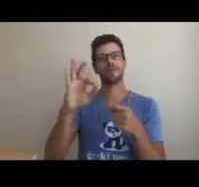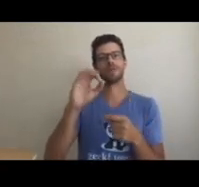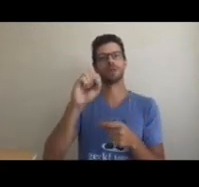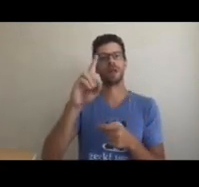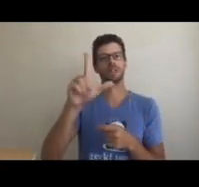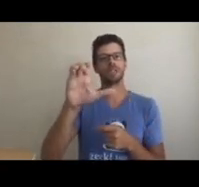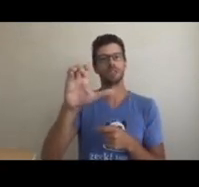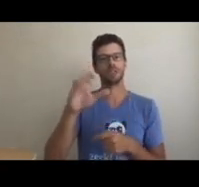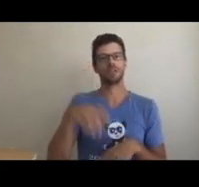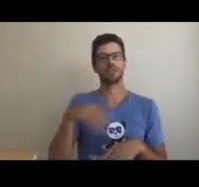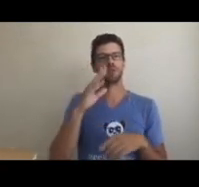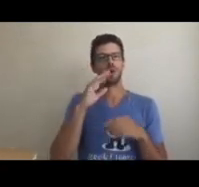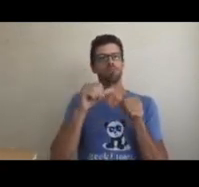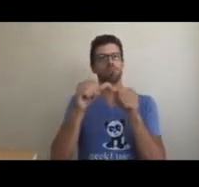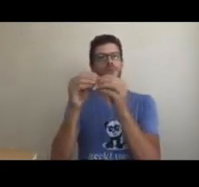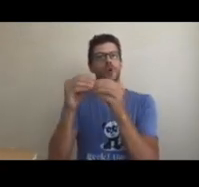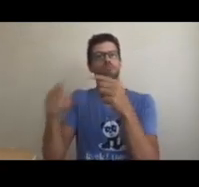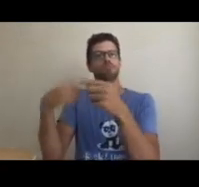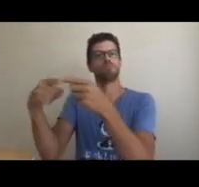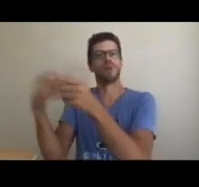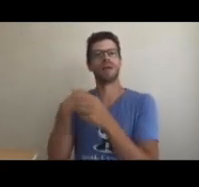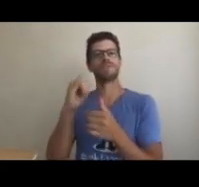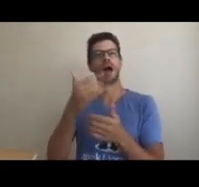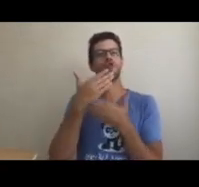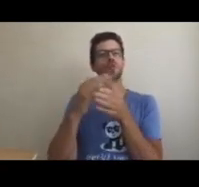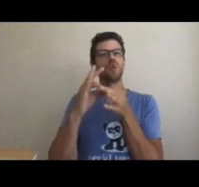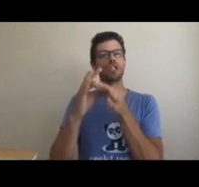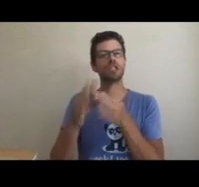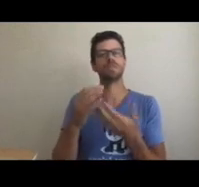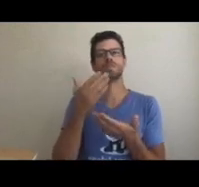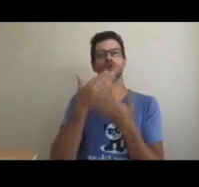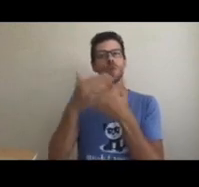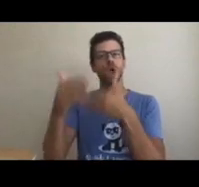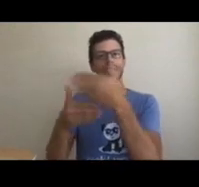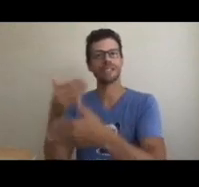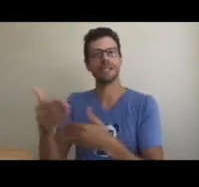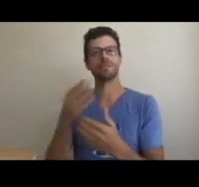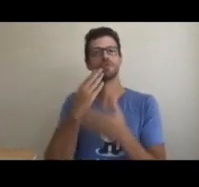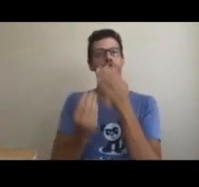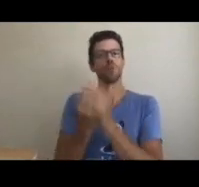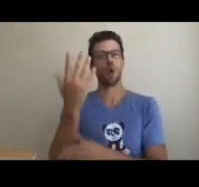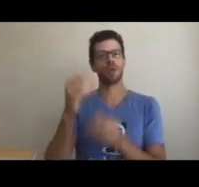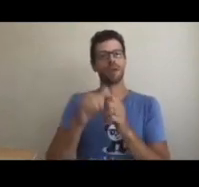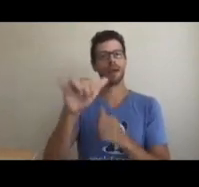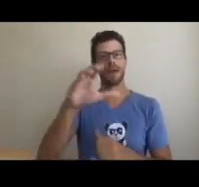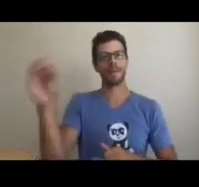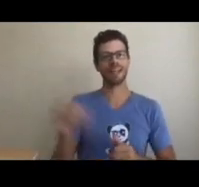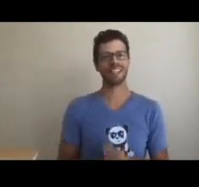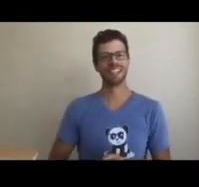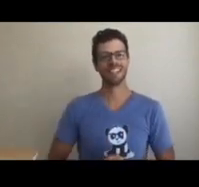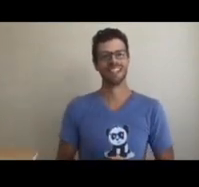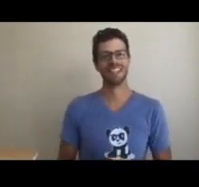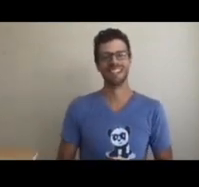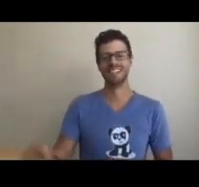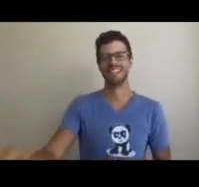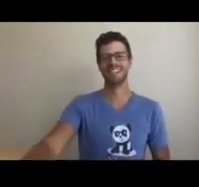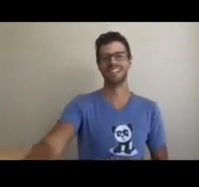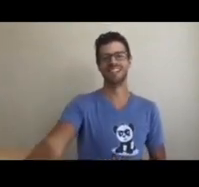It also leads to forming good relationships, effective processes, and great growth within the company.